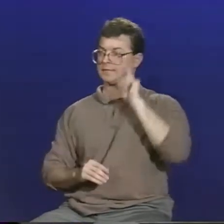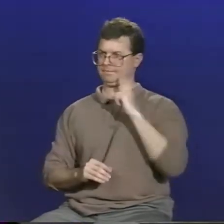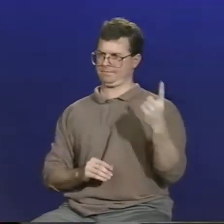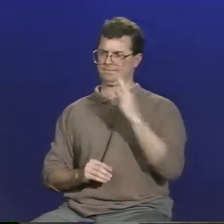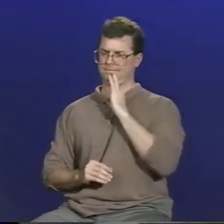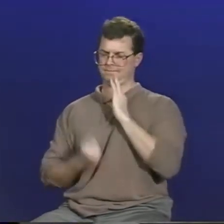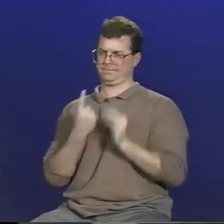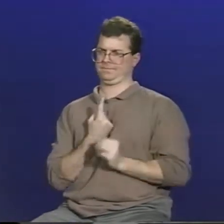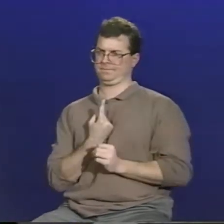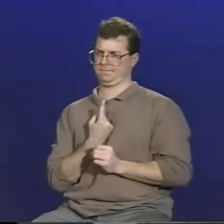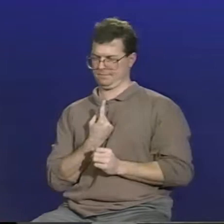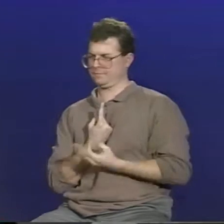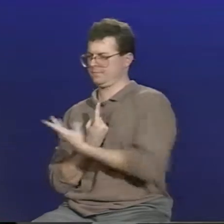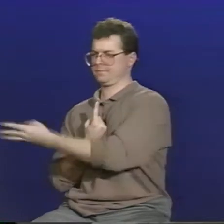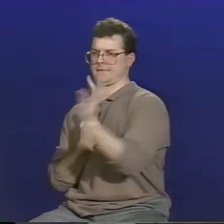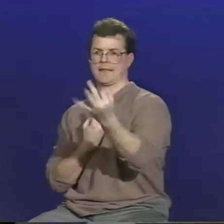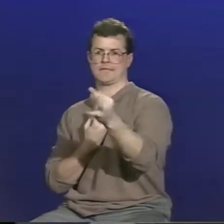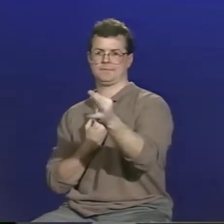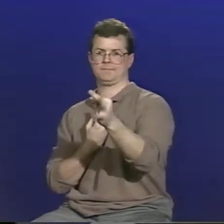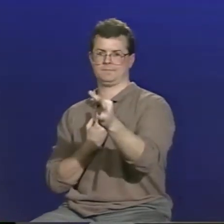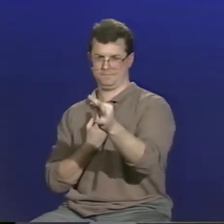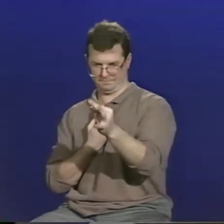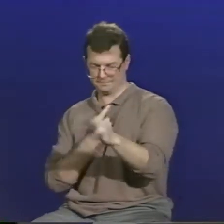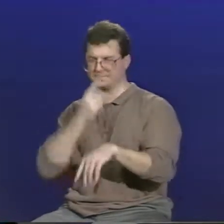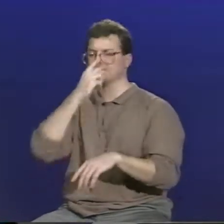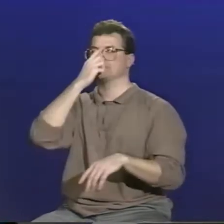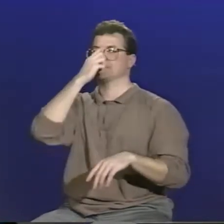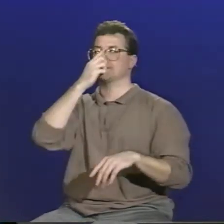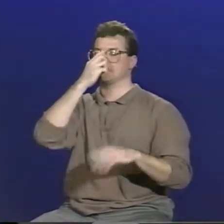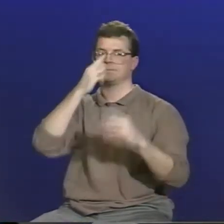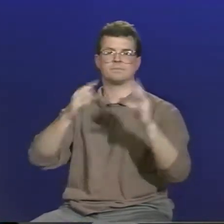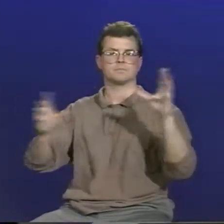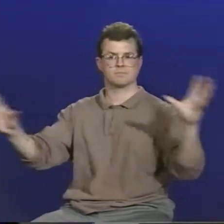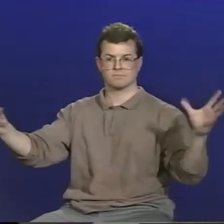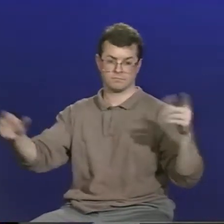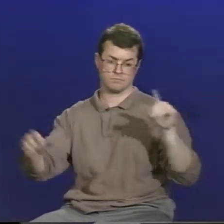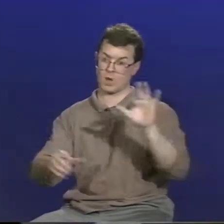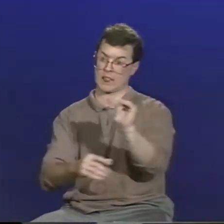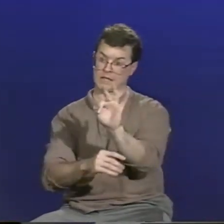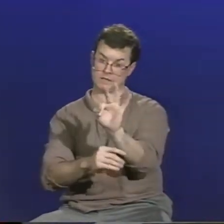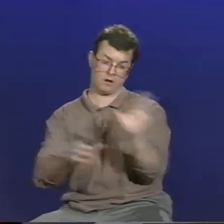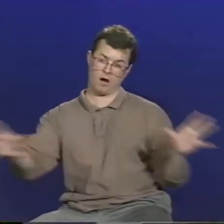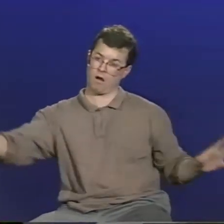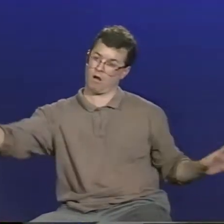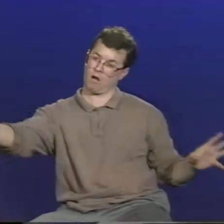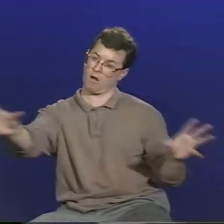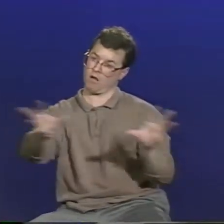where he was one of 20 teachers in a discussion room. He was the only deaf person with 19 hearing teachers.